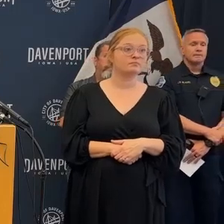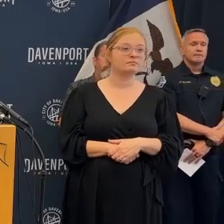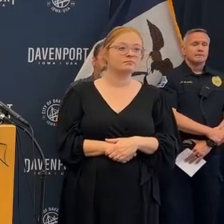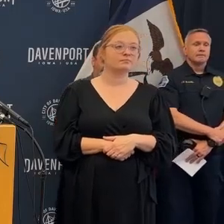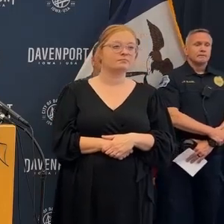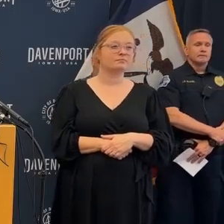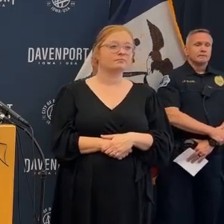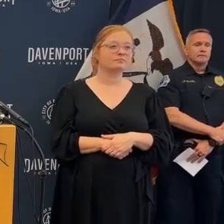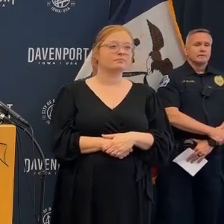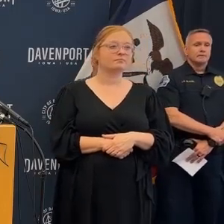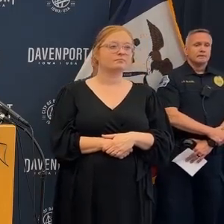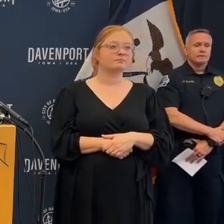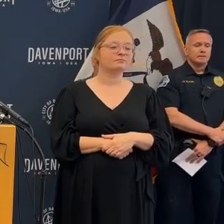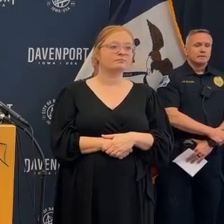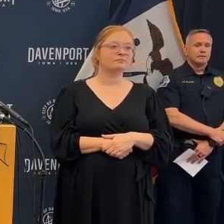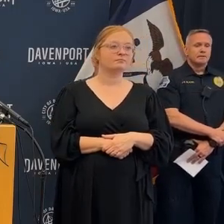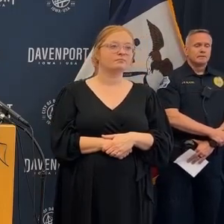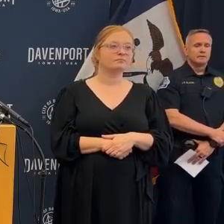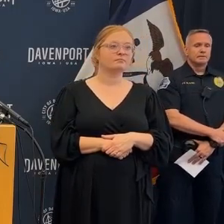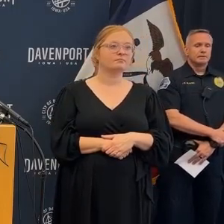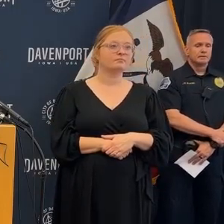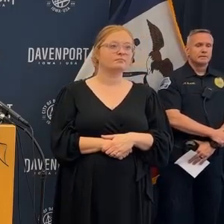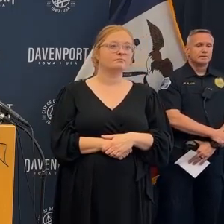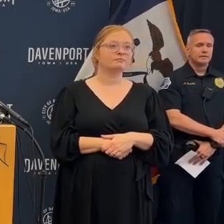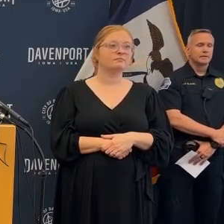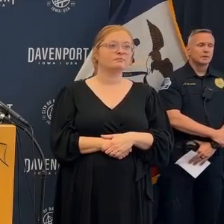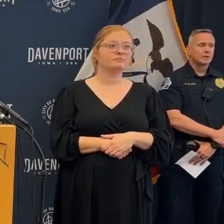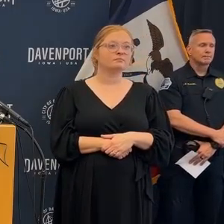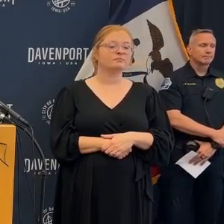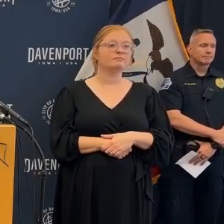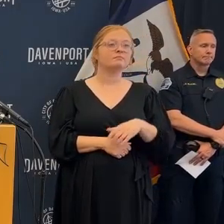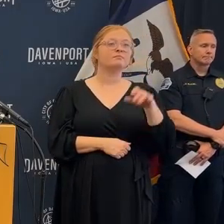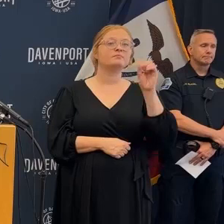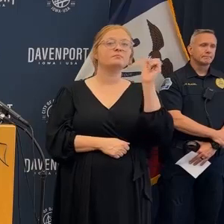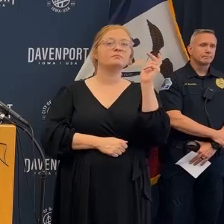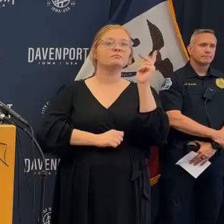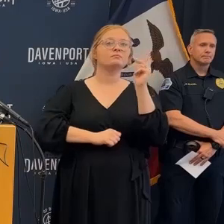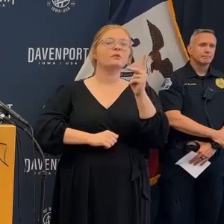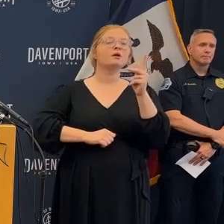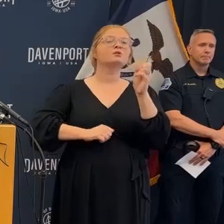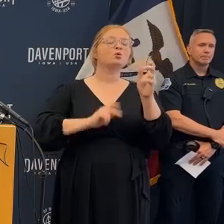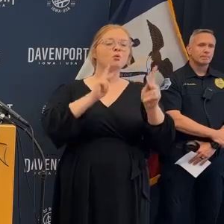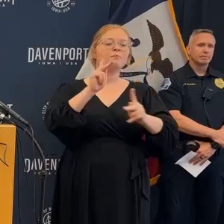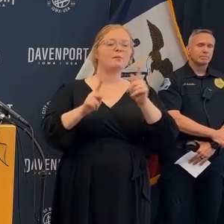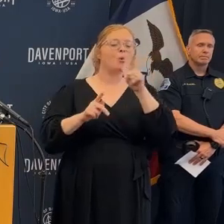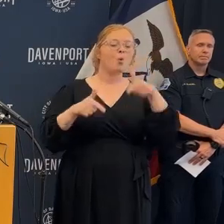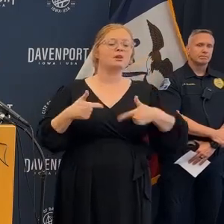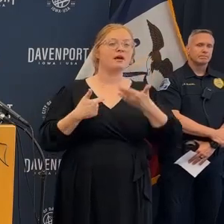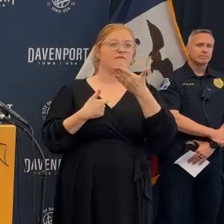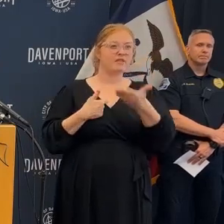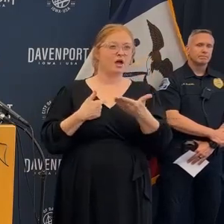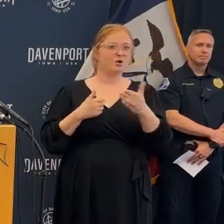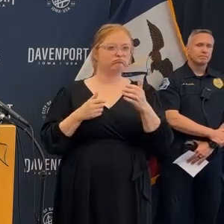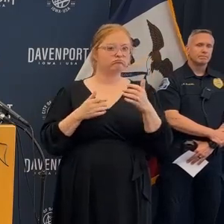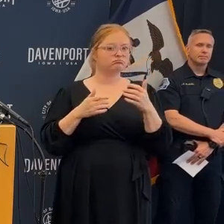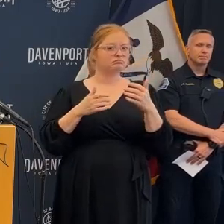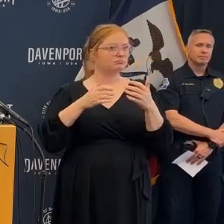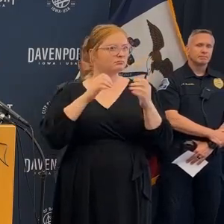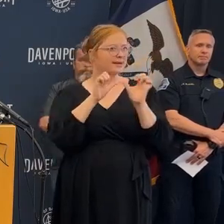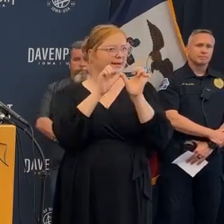to believe they're in that building so we're continuing that piece we'll continue to piece that until we can exhaust all measures across